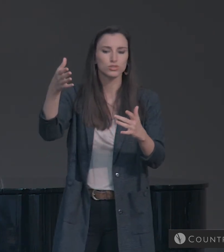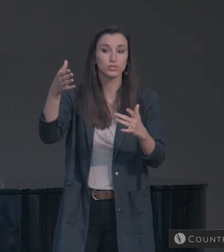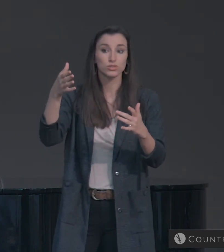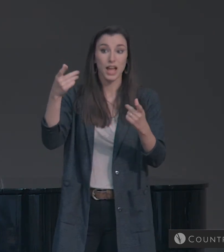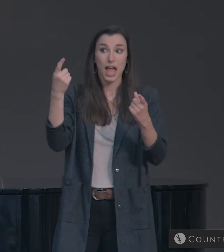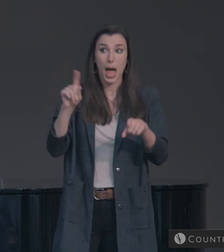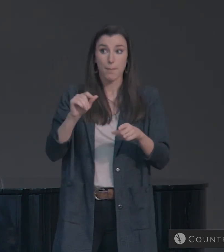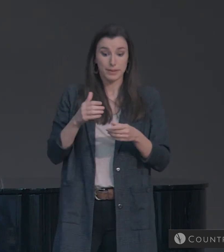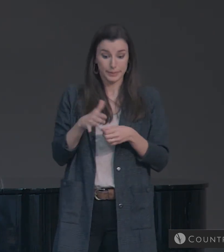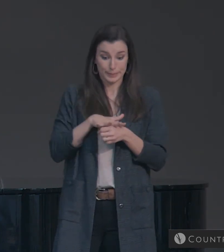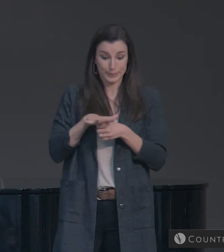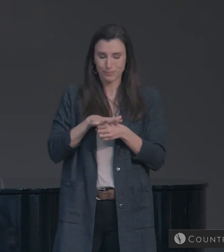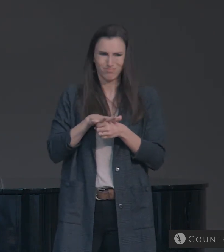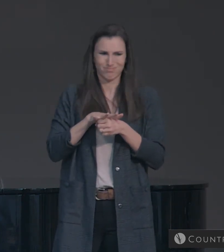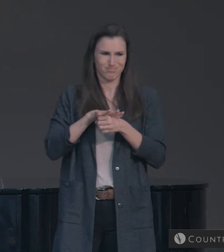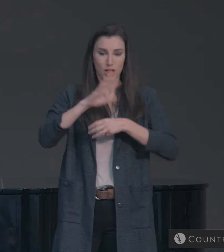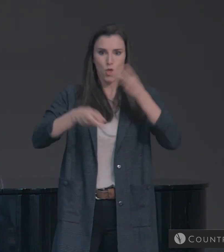event.